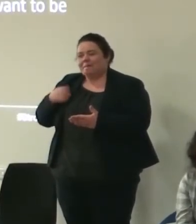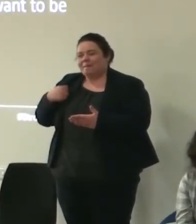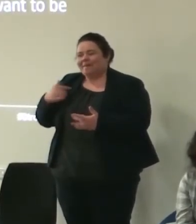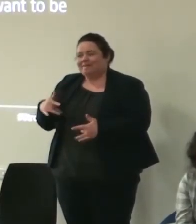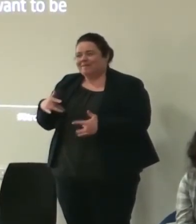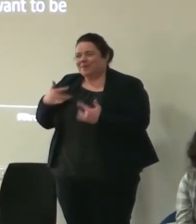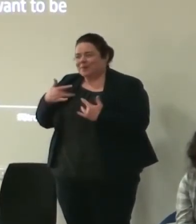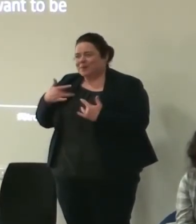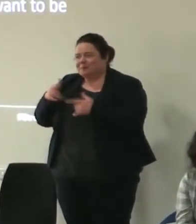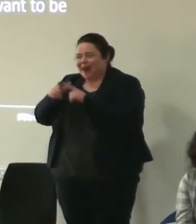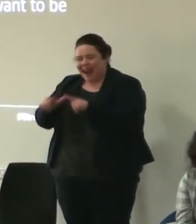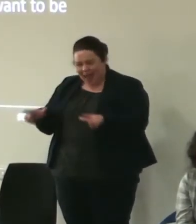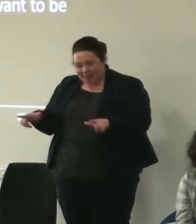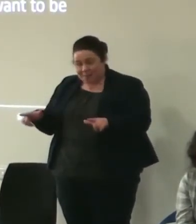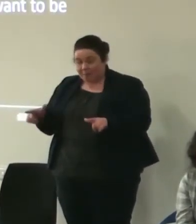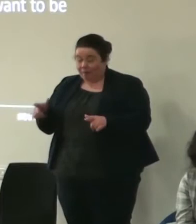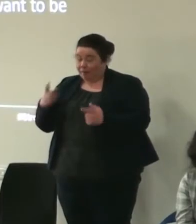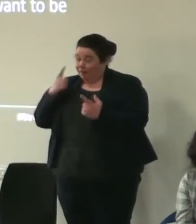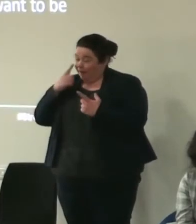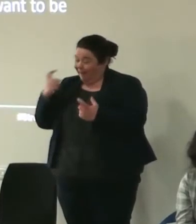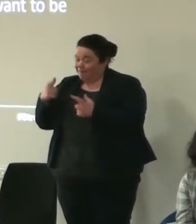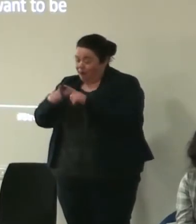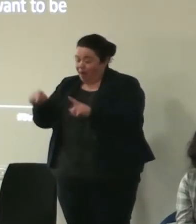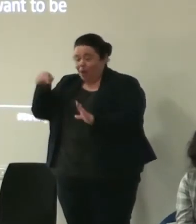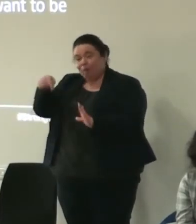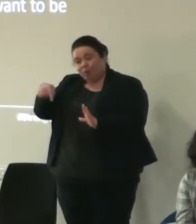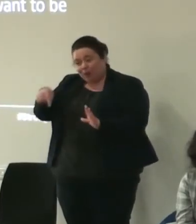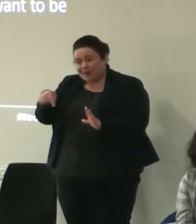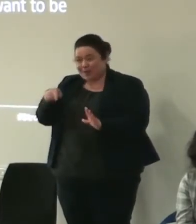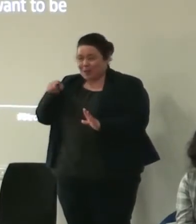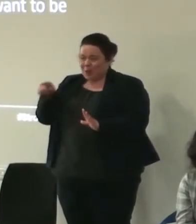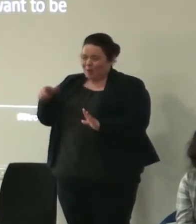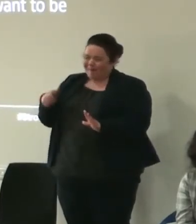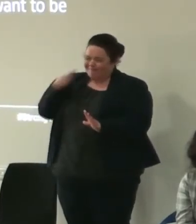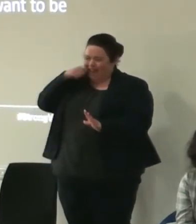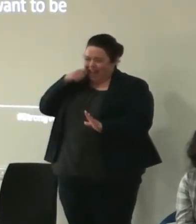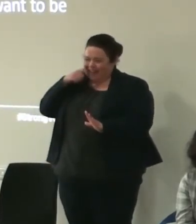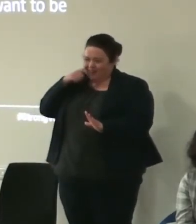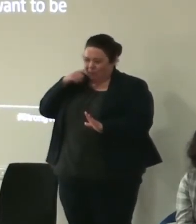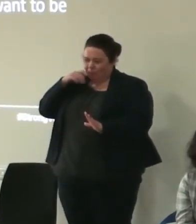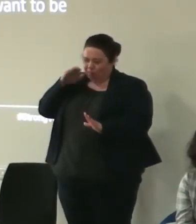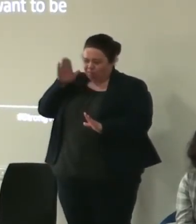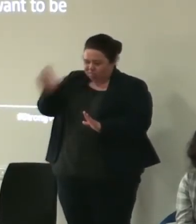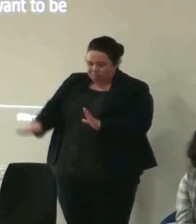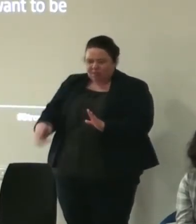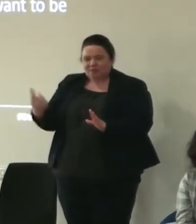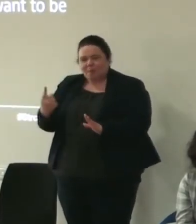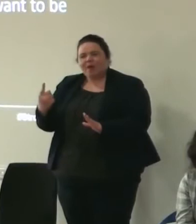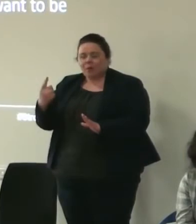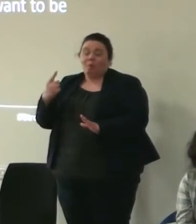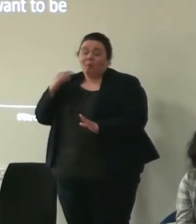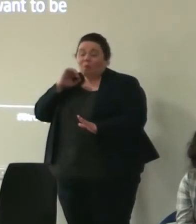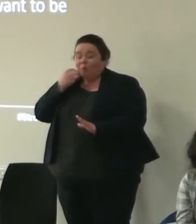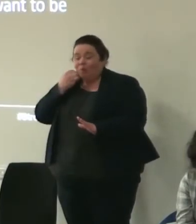feeling about language and being careful around language is if you intend to offend or belittle someone you will do that and if you don't you're infinitely